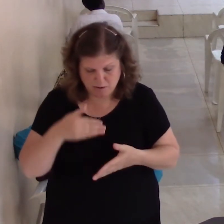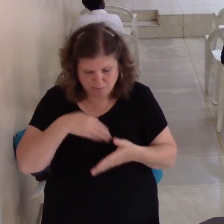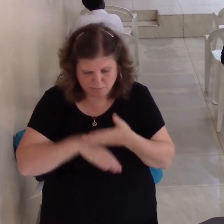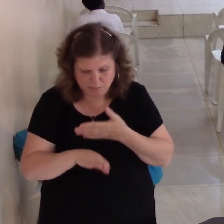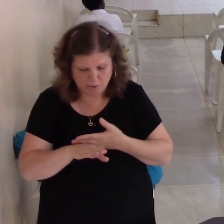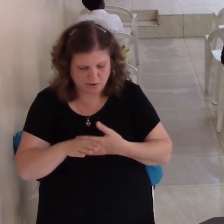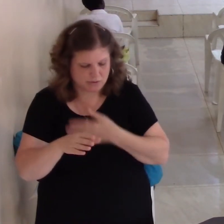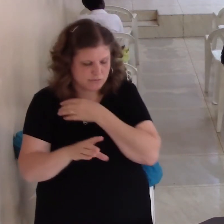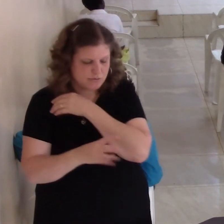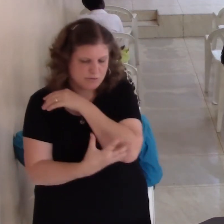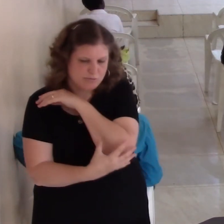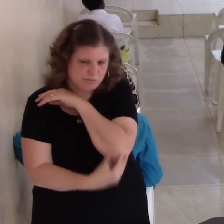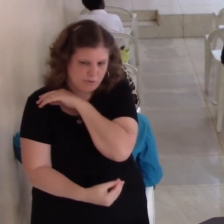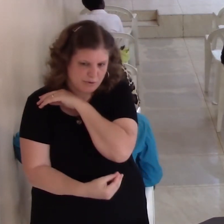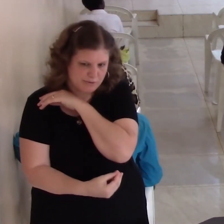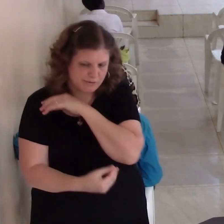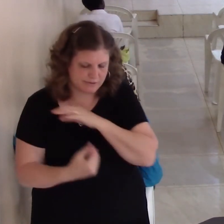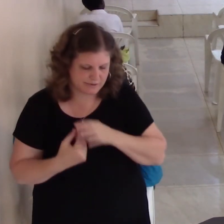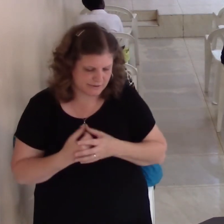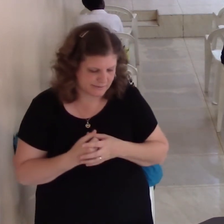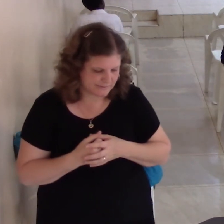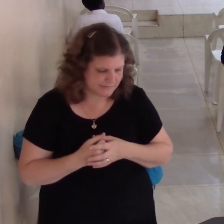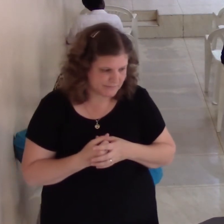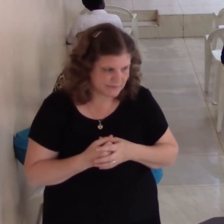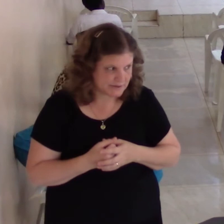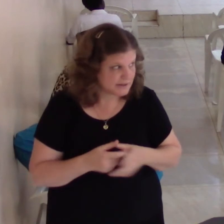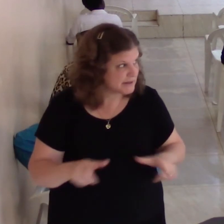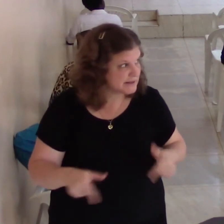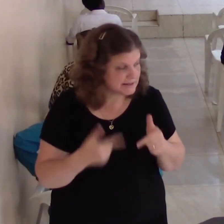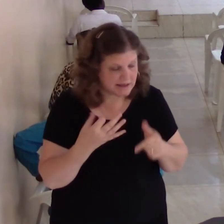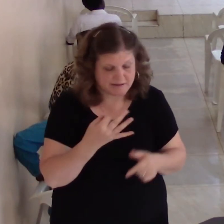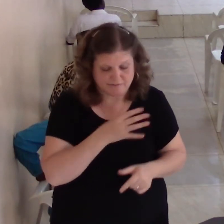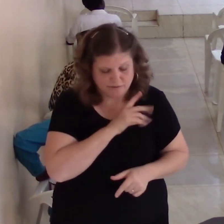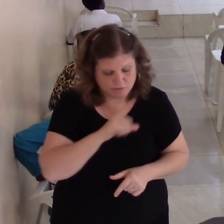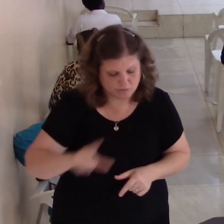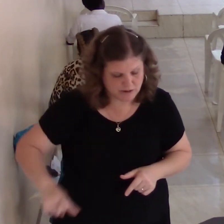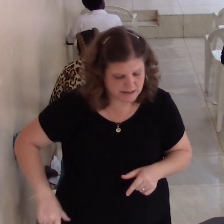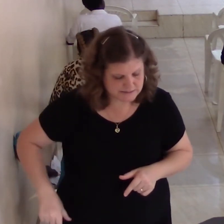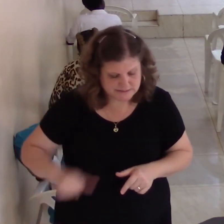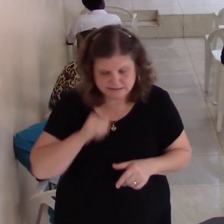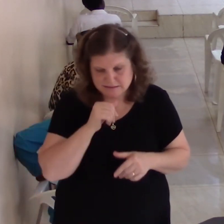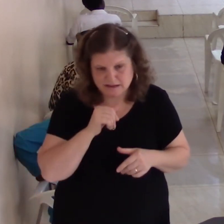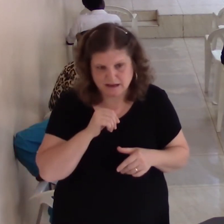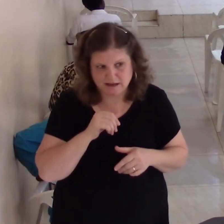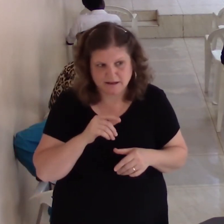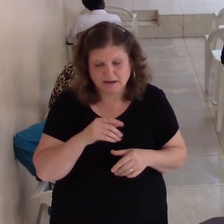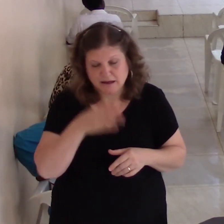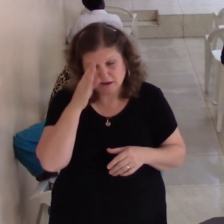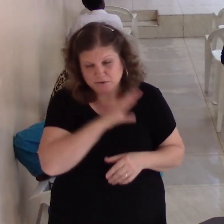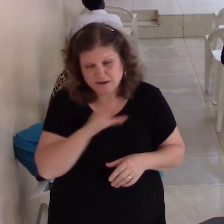of Christ. No word to later say. No hope. The guy who stole the money.